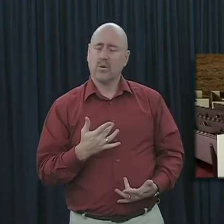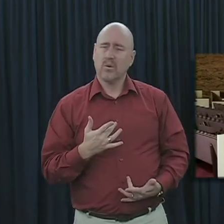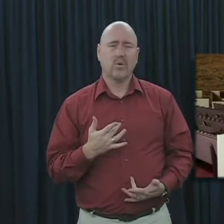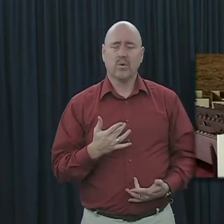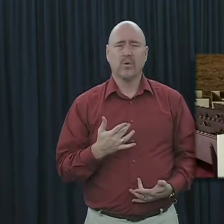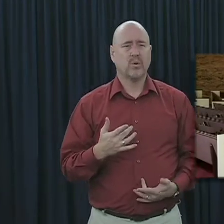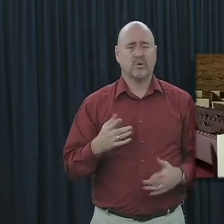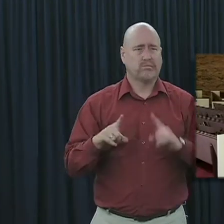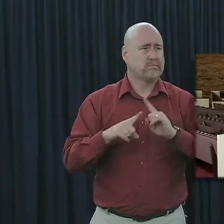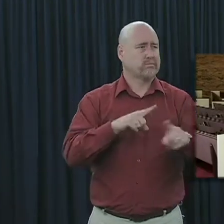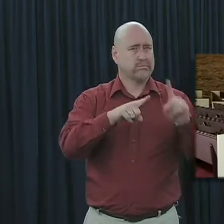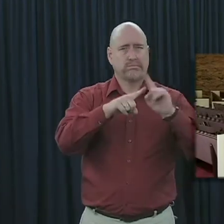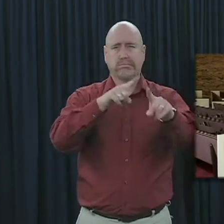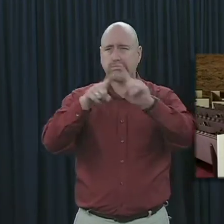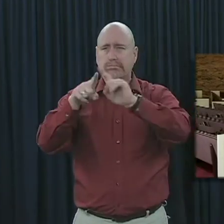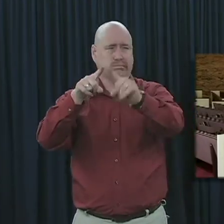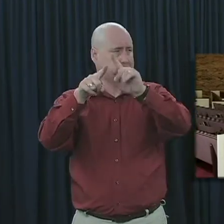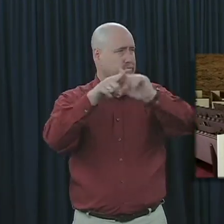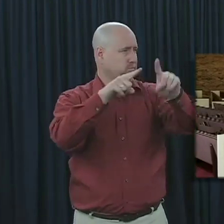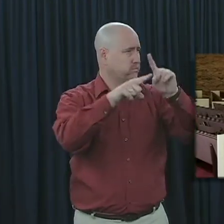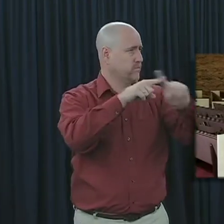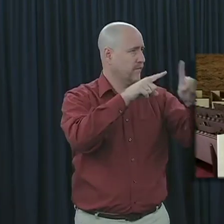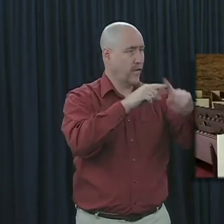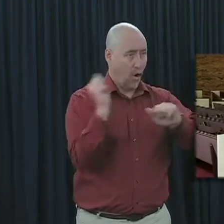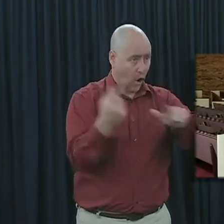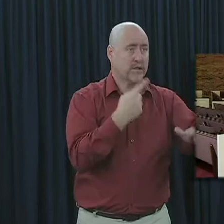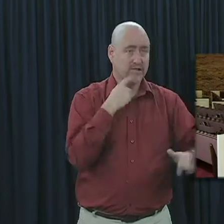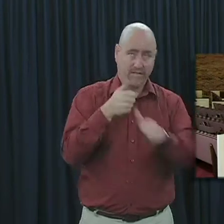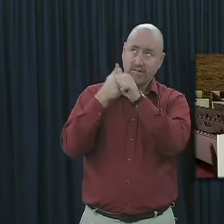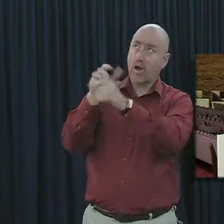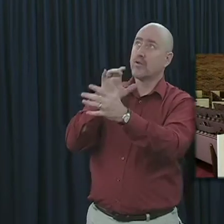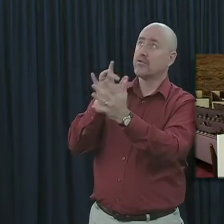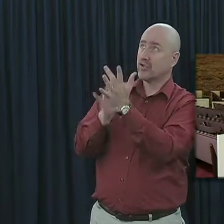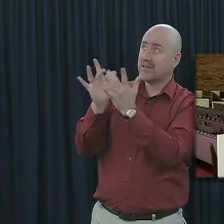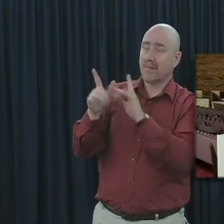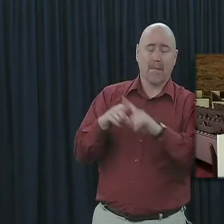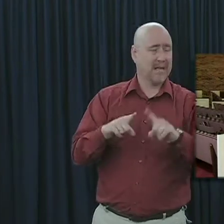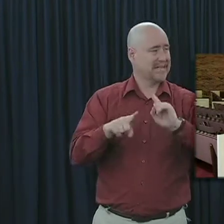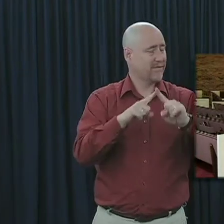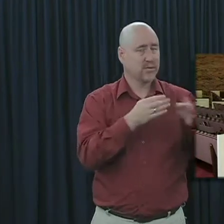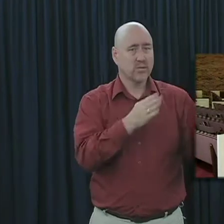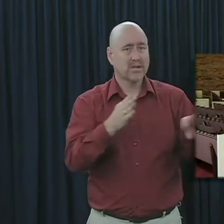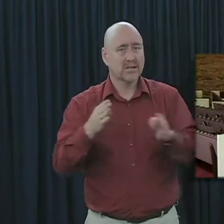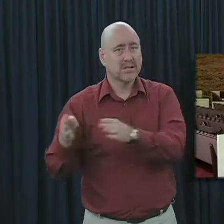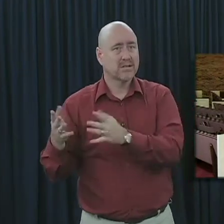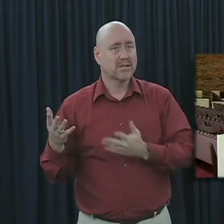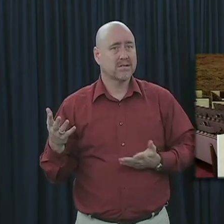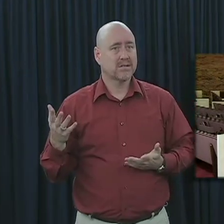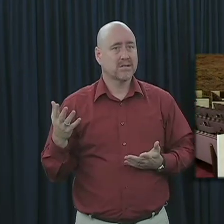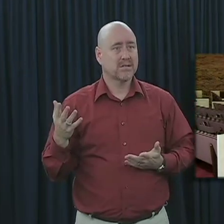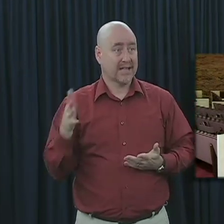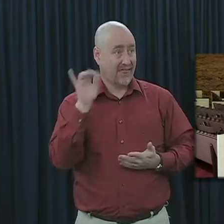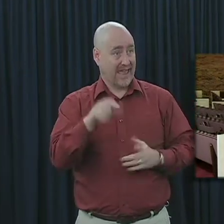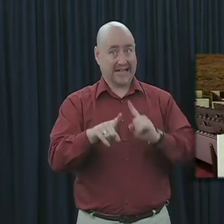a great deal of division among those who profess to follow Jesus. The acceptance and toleration of this division